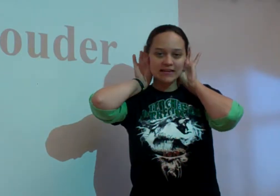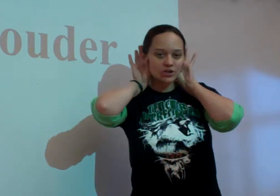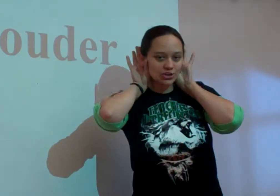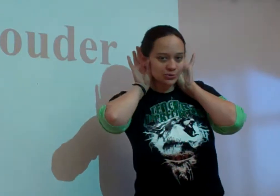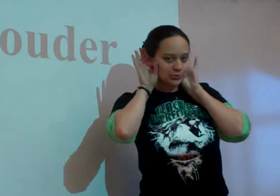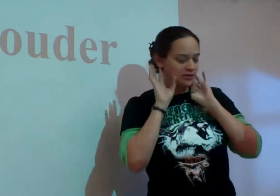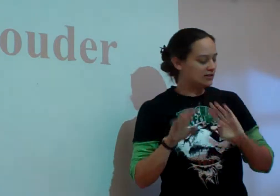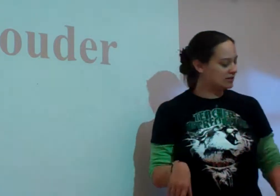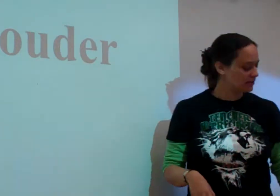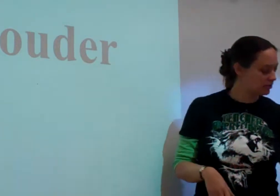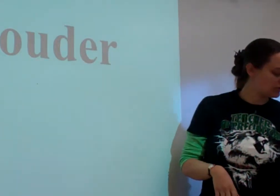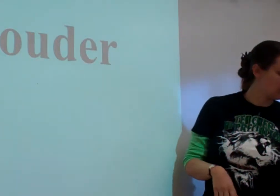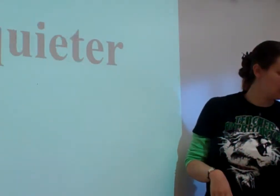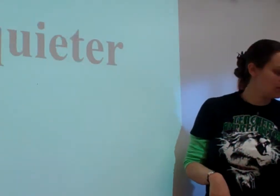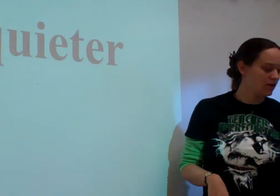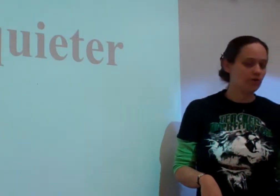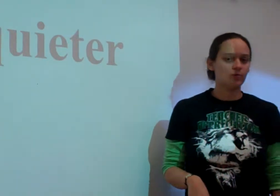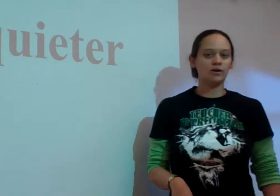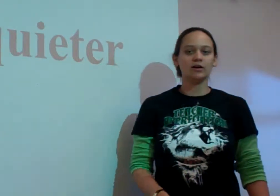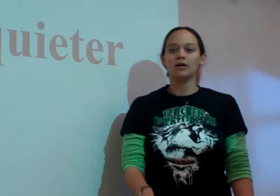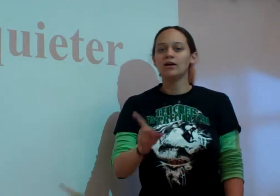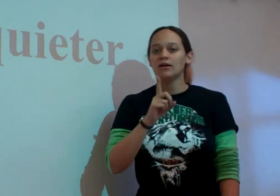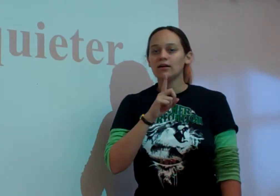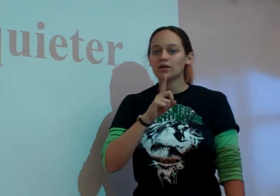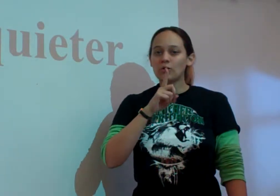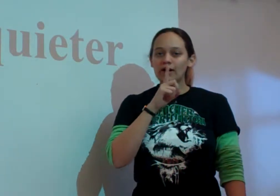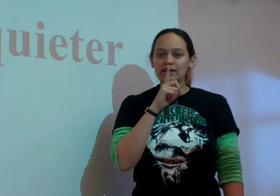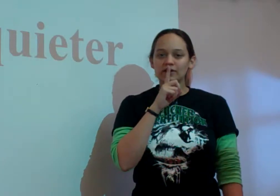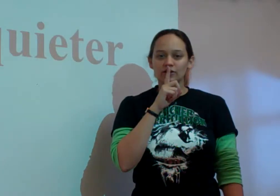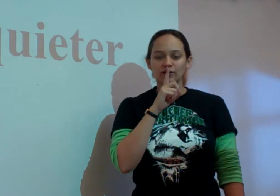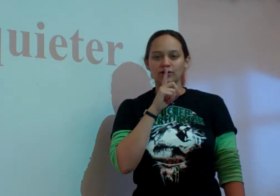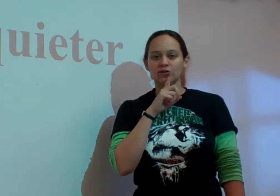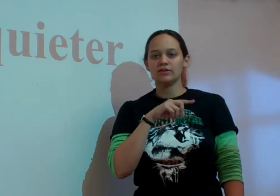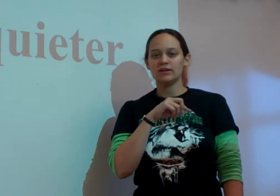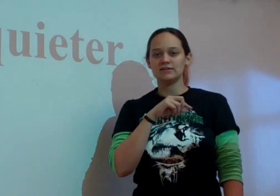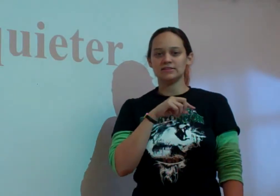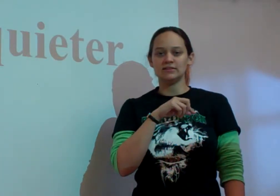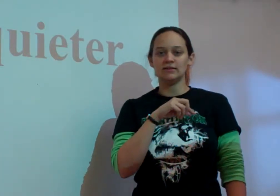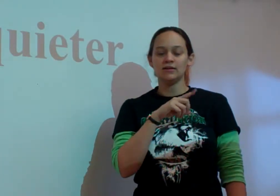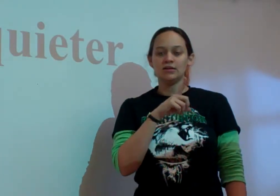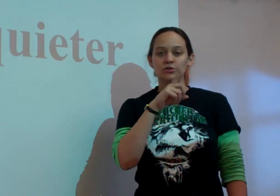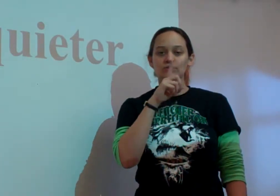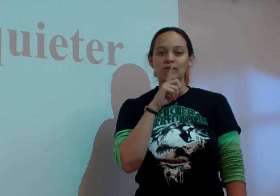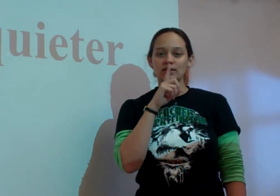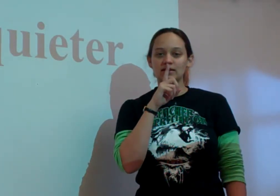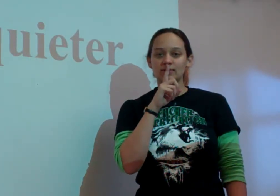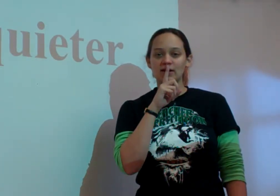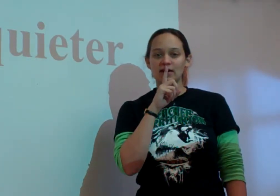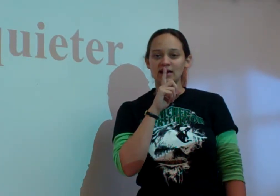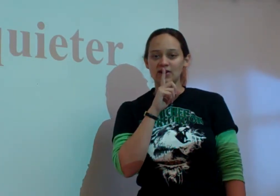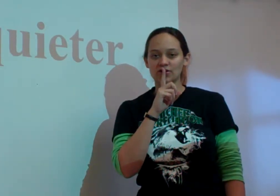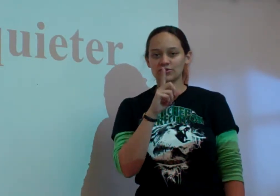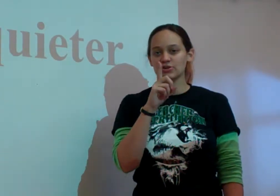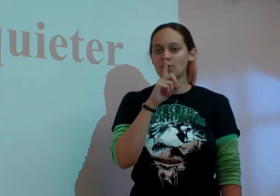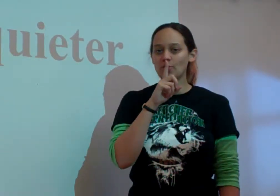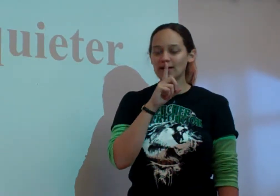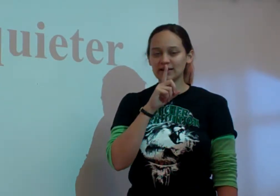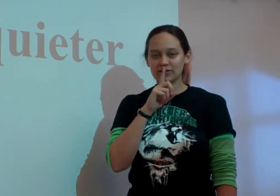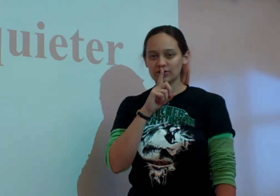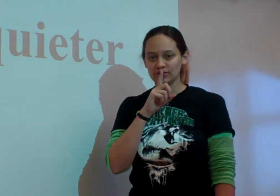hear you! Good. Or, quieter! As in, you're making my head hurt. Quieter,